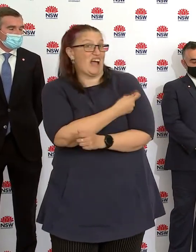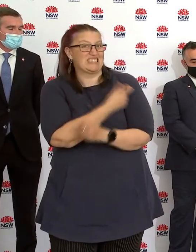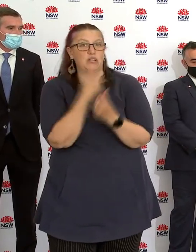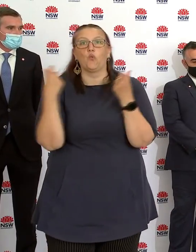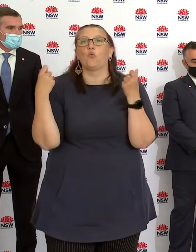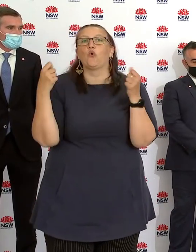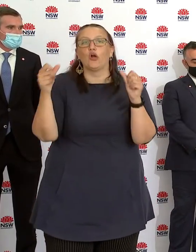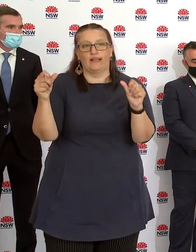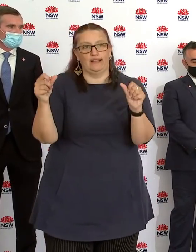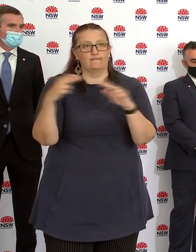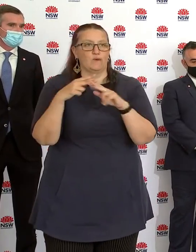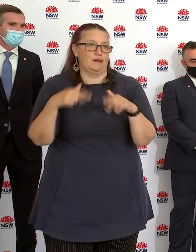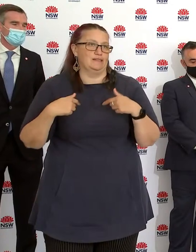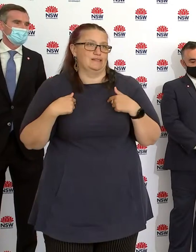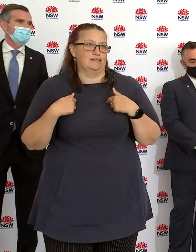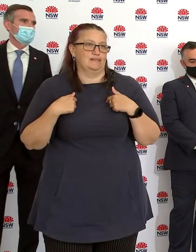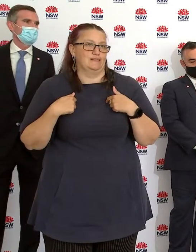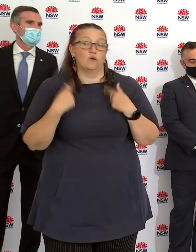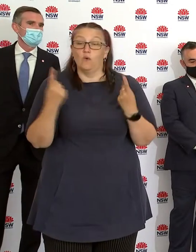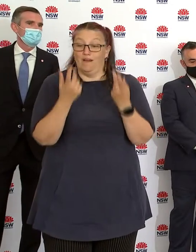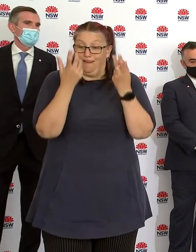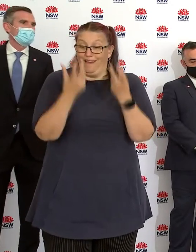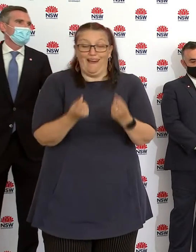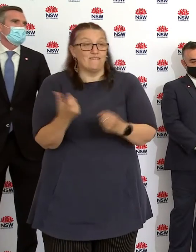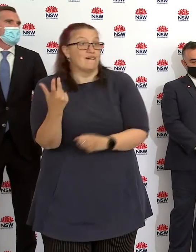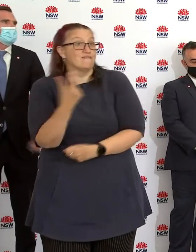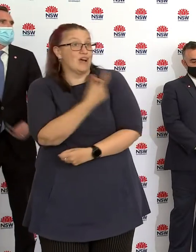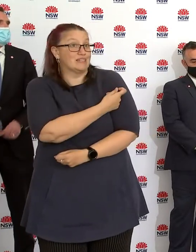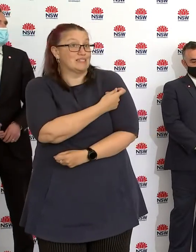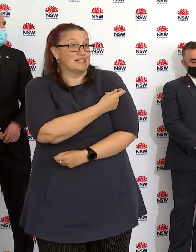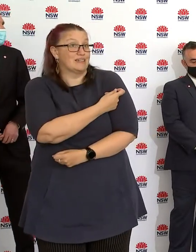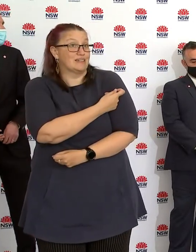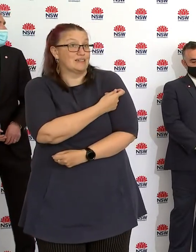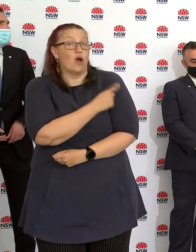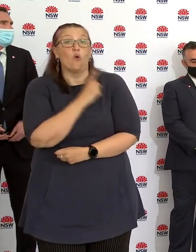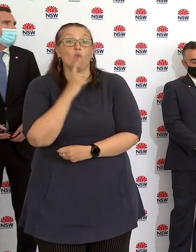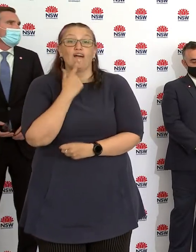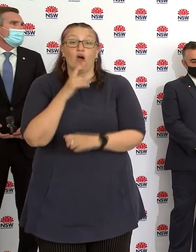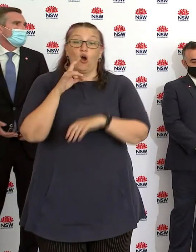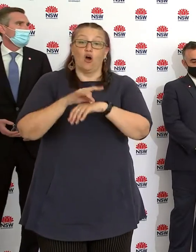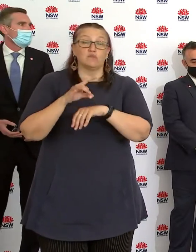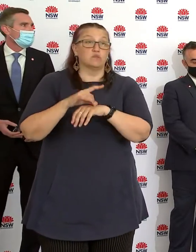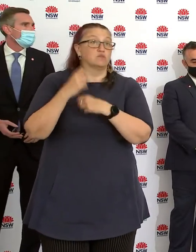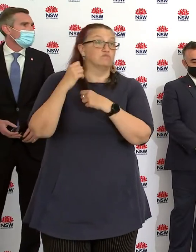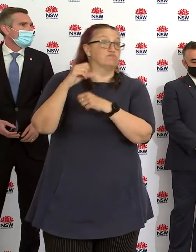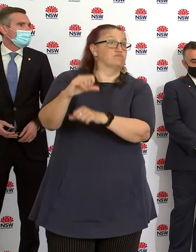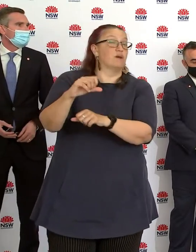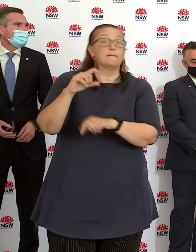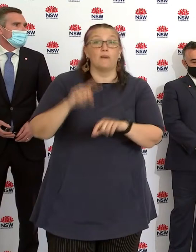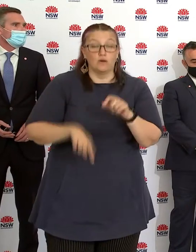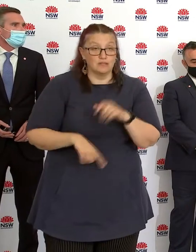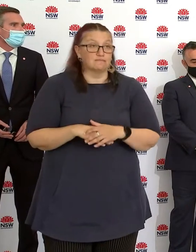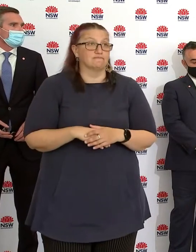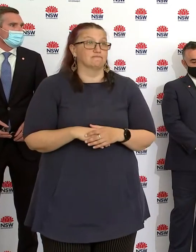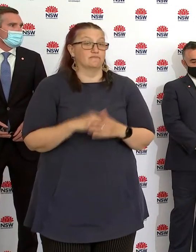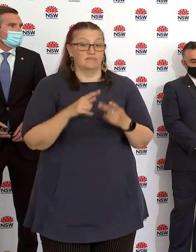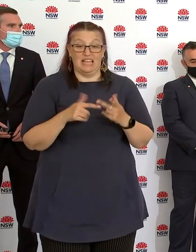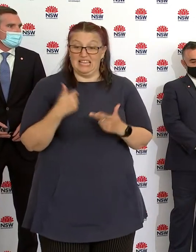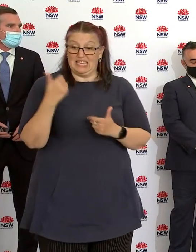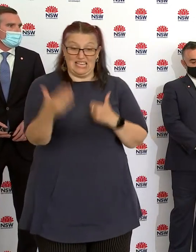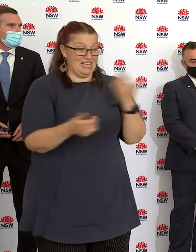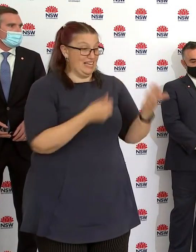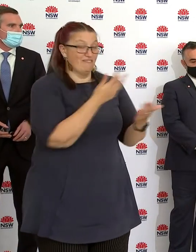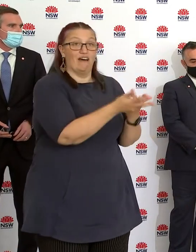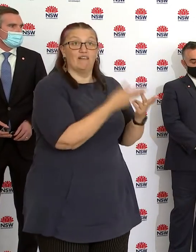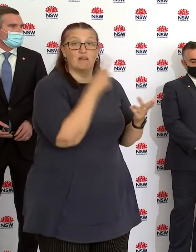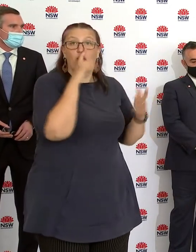vaccine are staying out of hospital. They're spreading it less than others. And we know it's an important protection. Please come forward and get